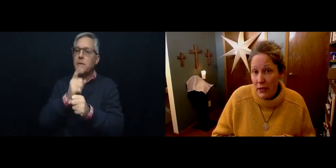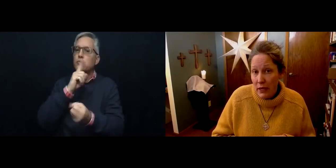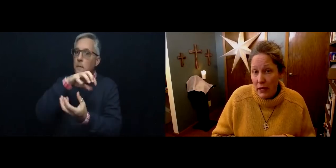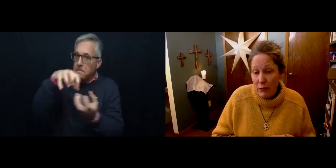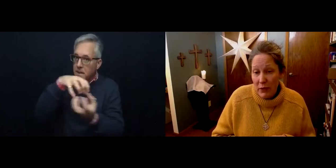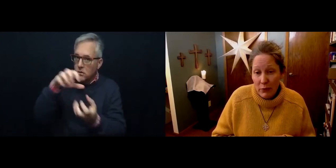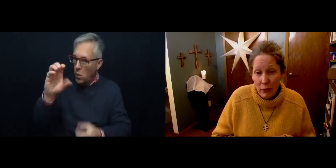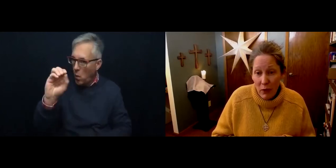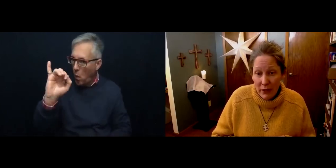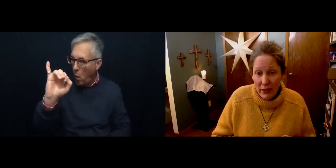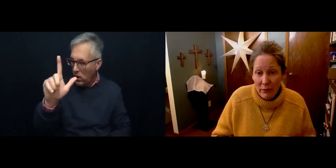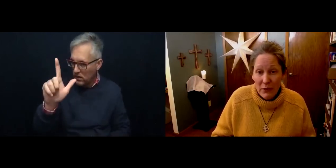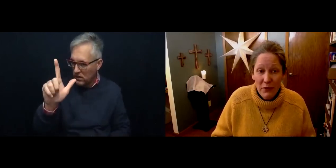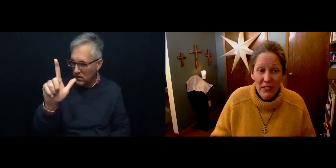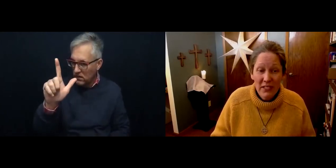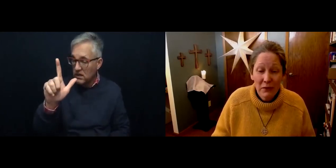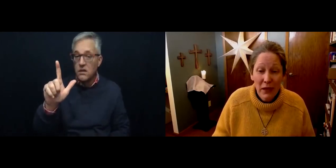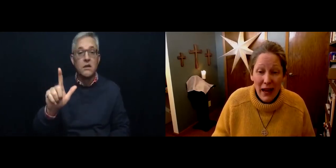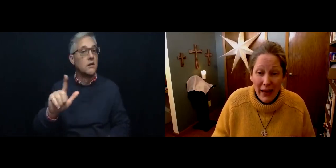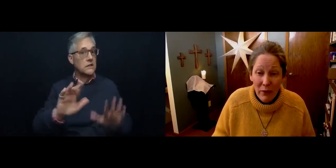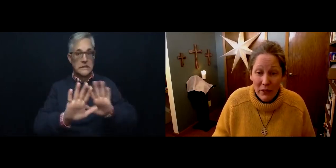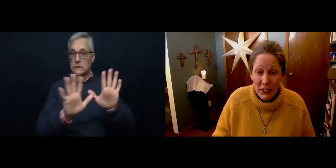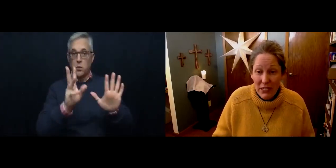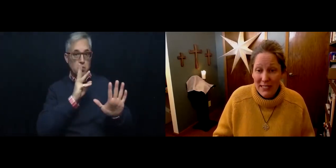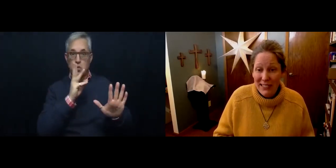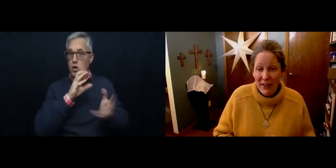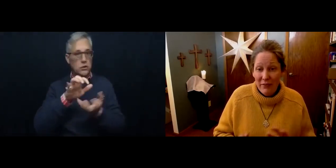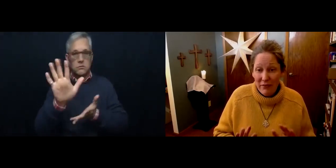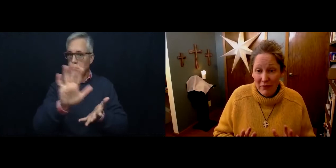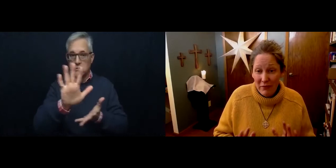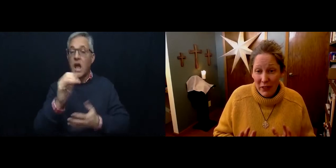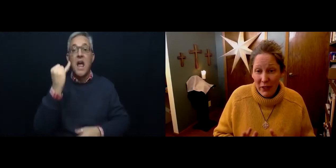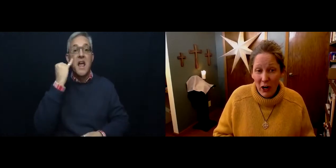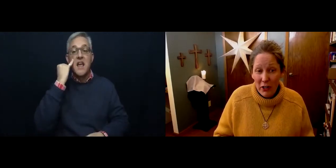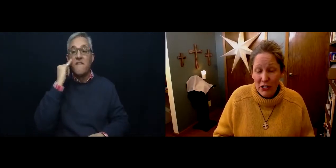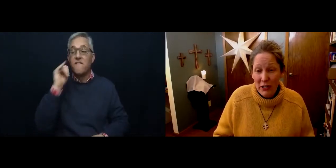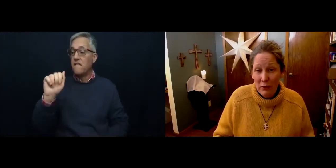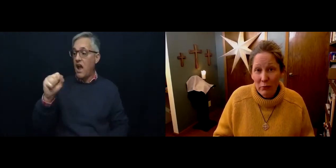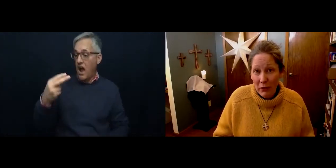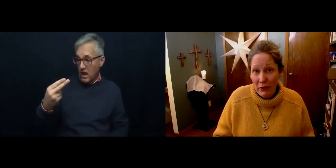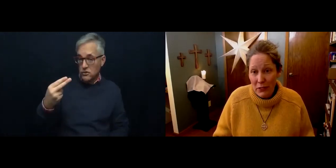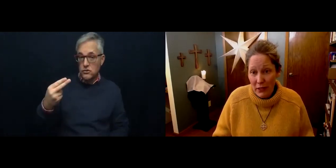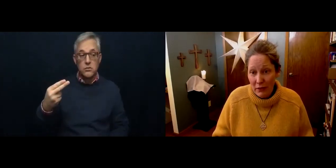If you mix it with water, it turns into lye, which is very harsh and it will burn your skin.